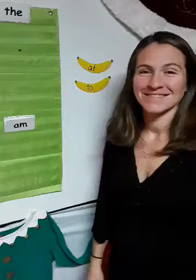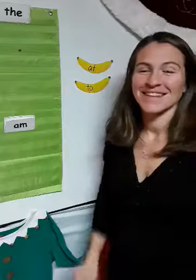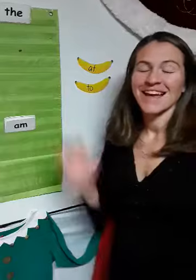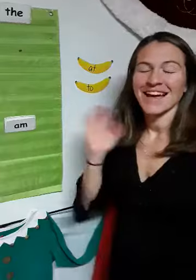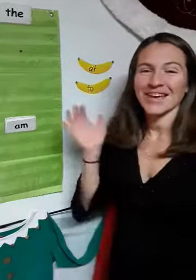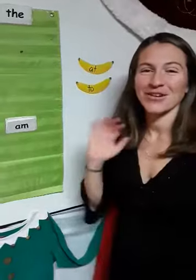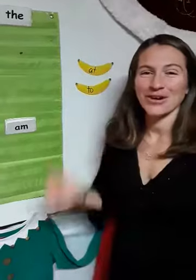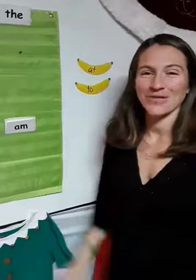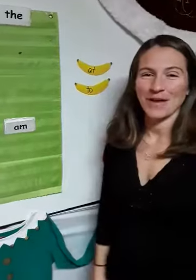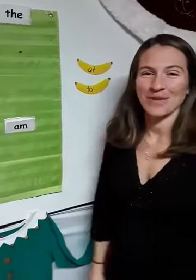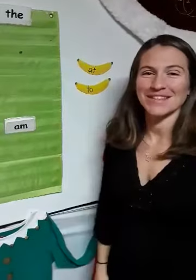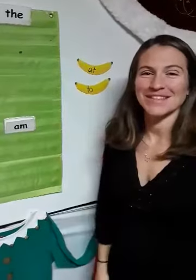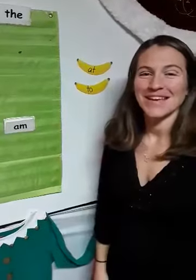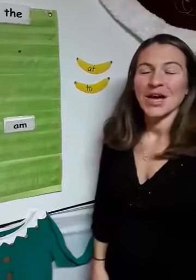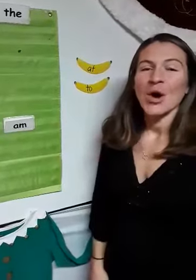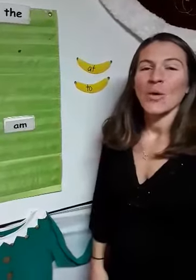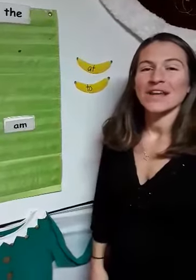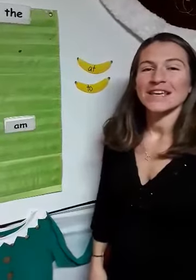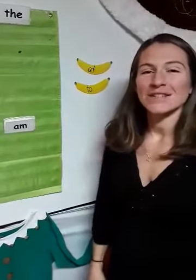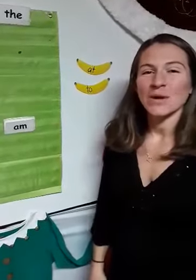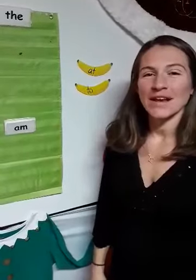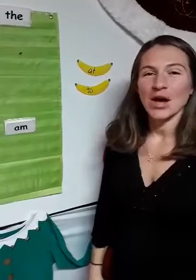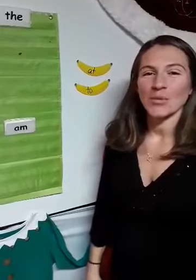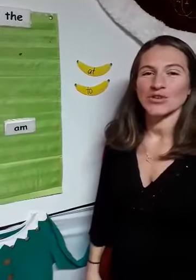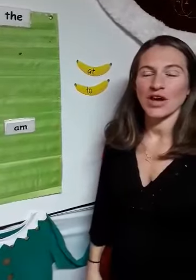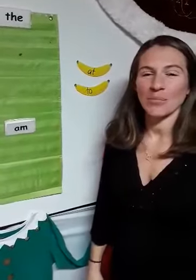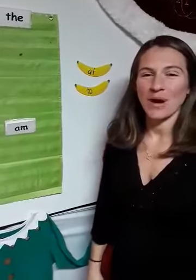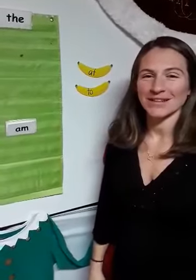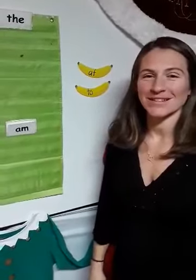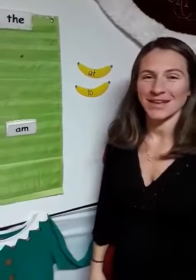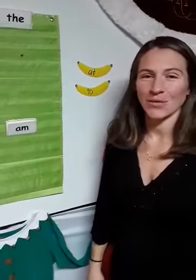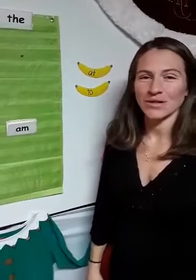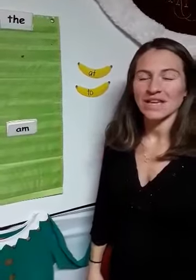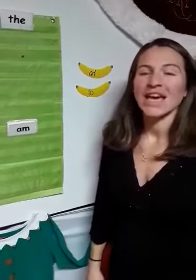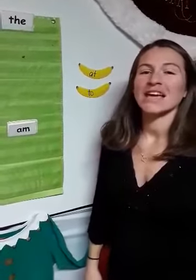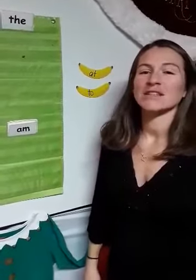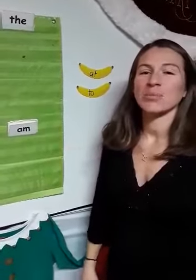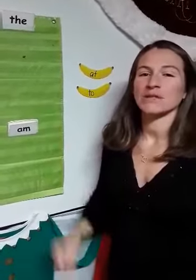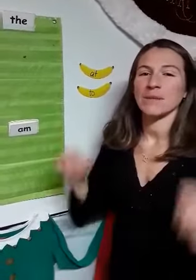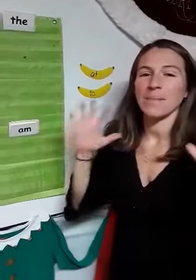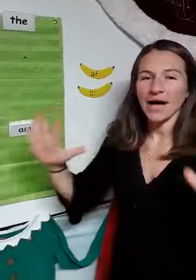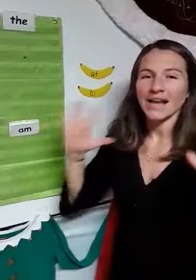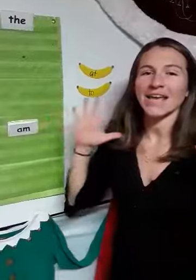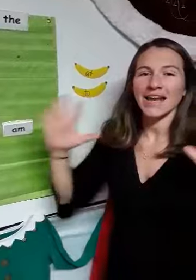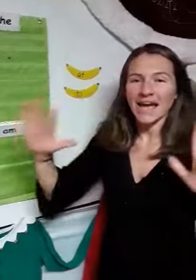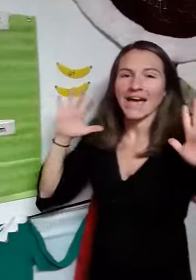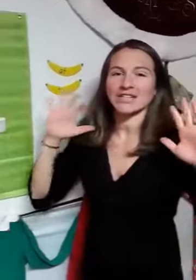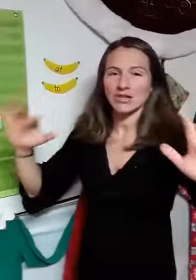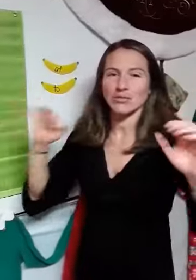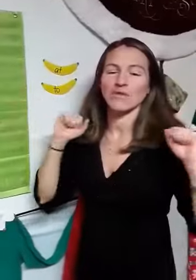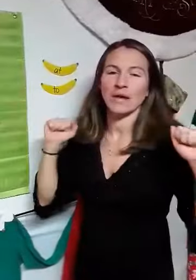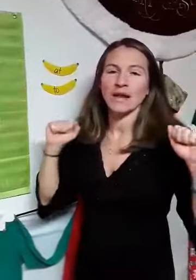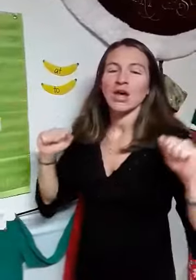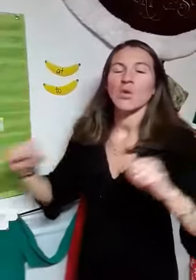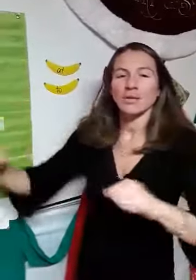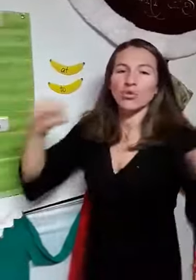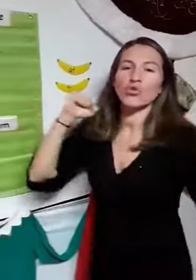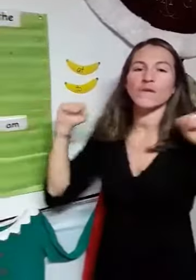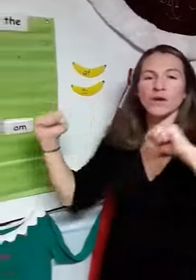Hi kindergarten families. One easy way to help your child practice sight words is to put some body and action movement. We move and